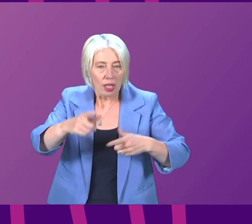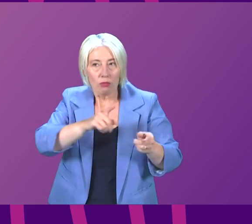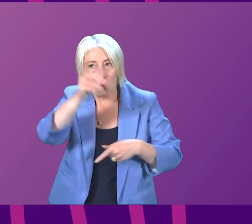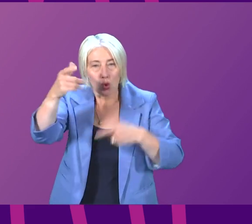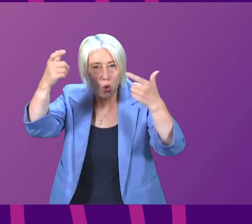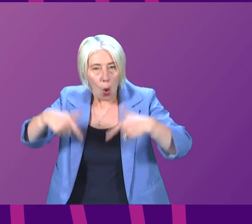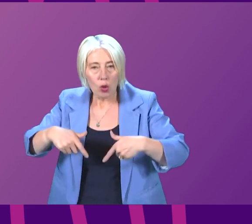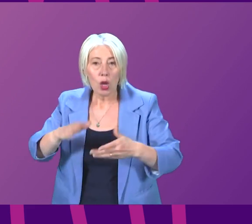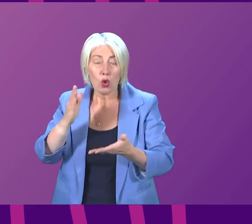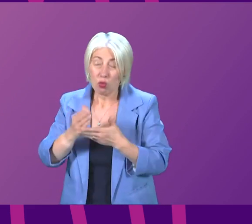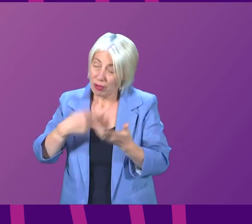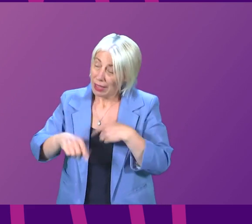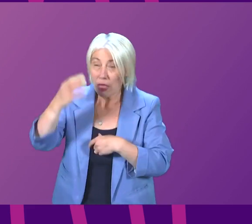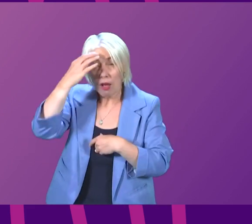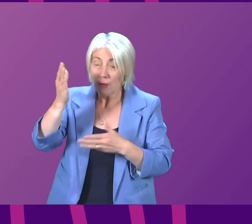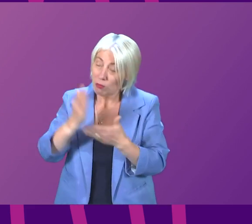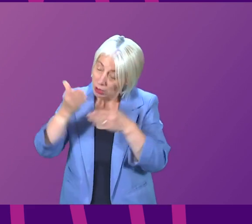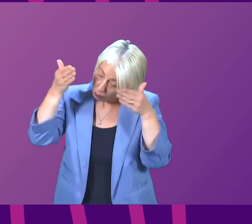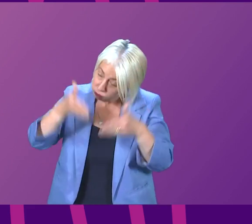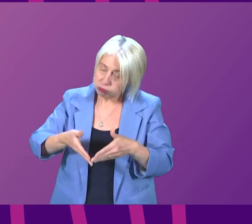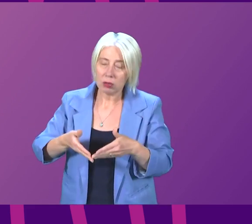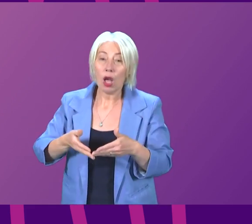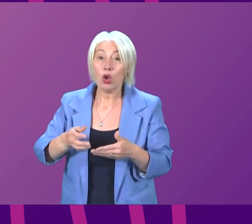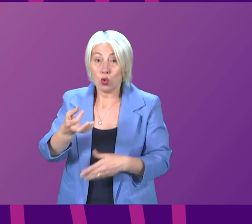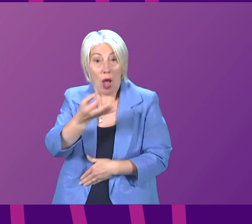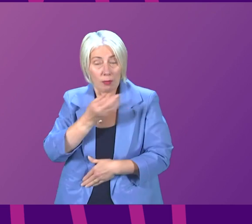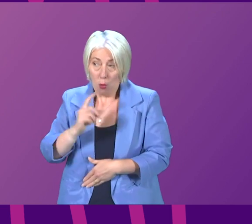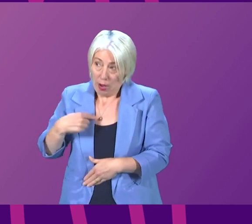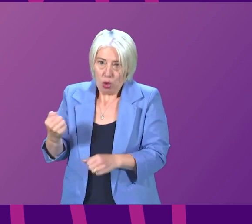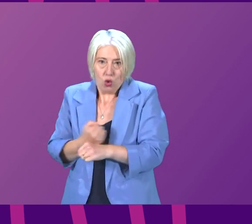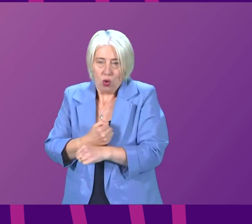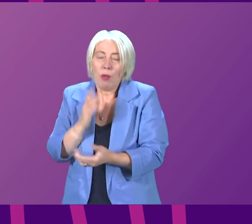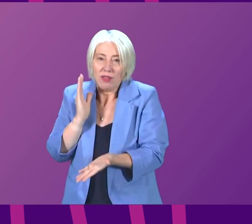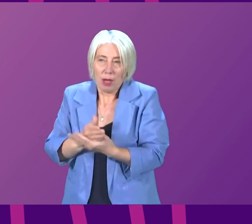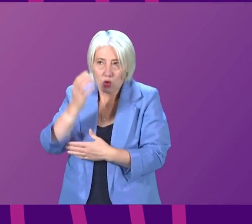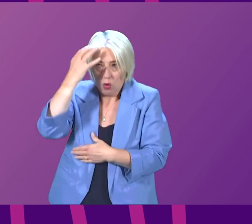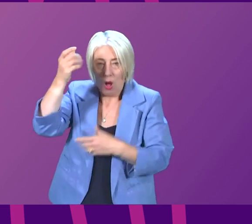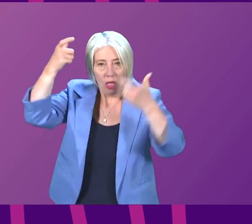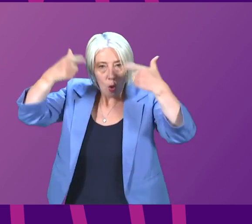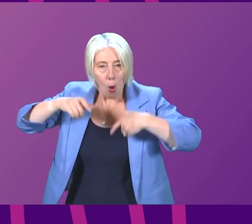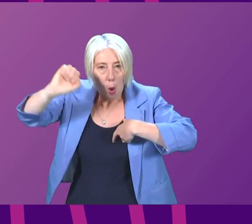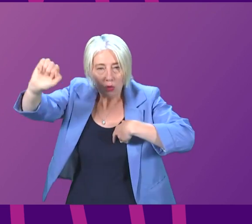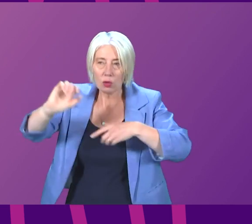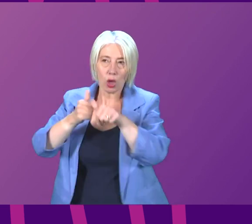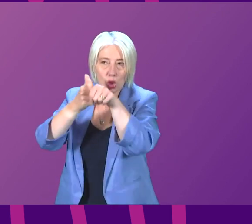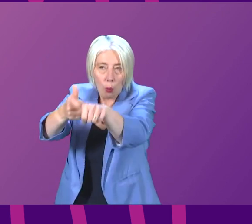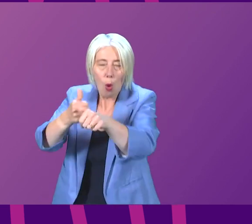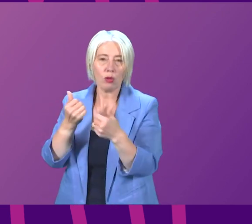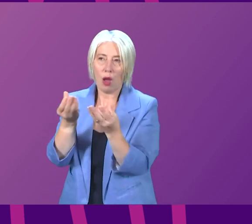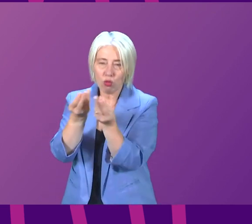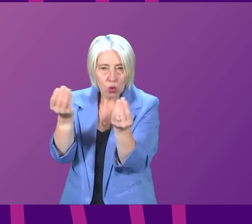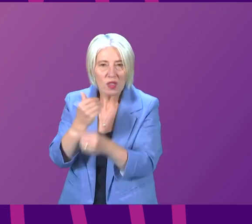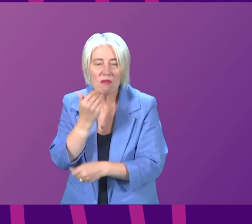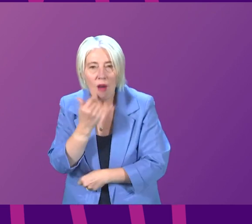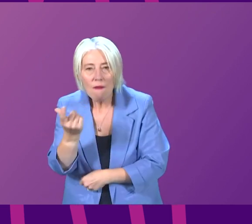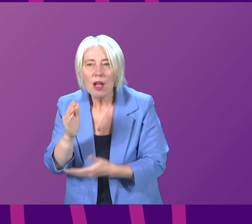intent on the part of the government the question was what can we do we need to ensure that the Crown office is supported and resourced to tackle